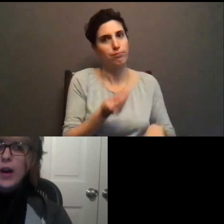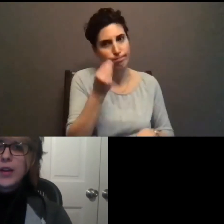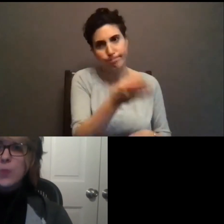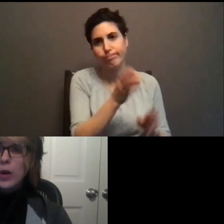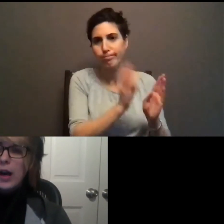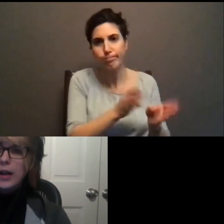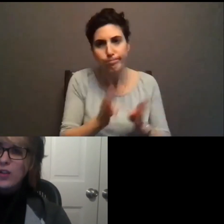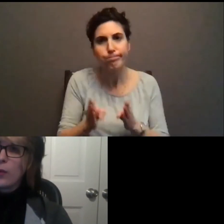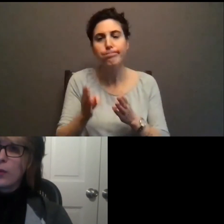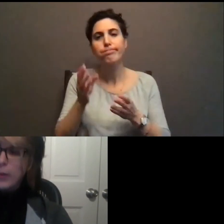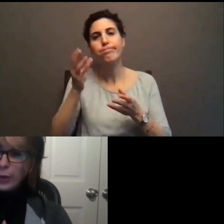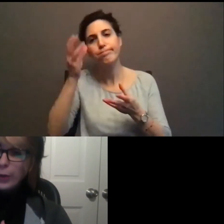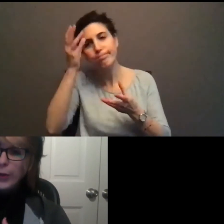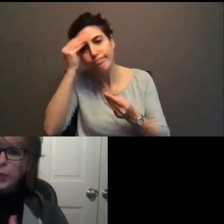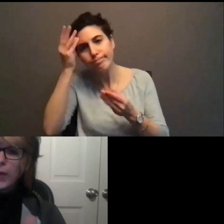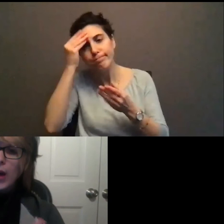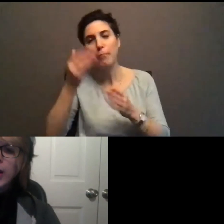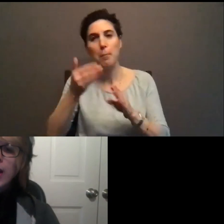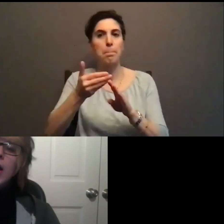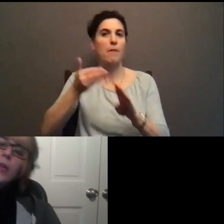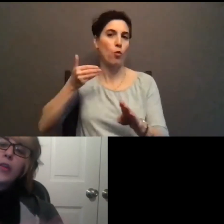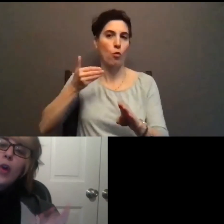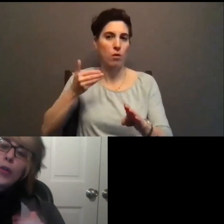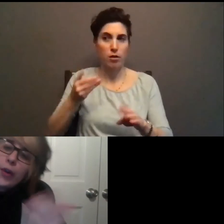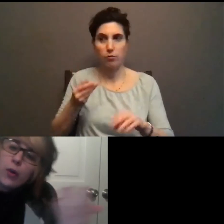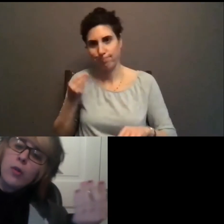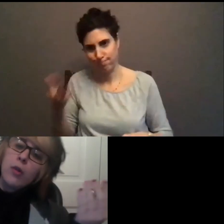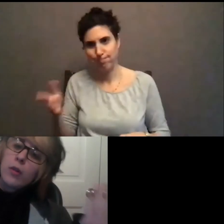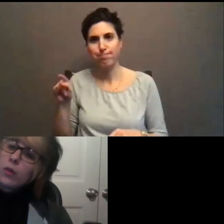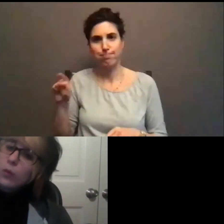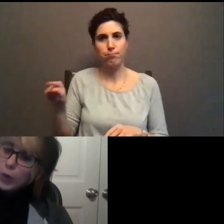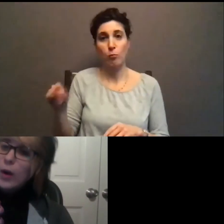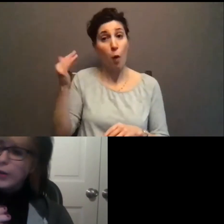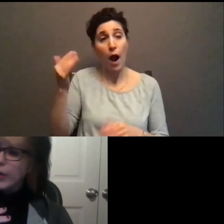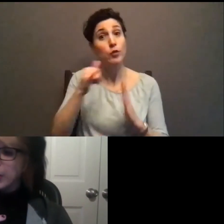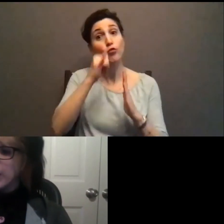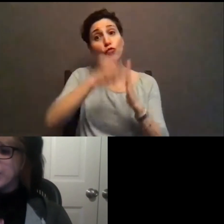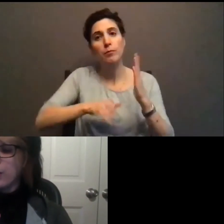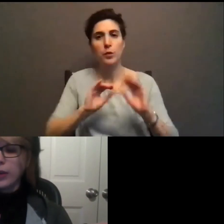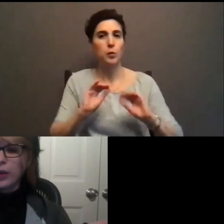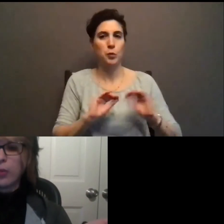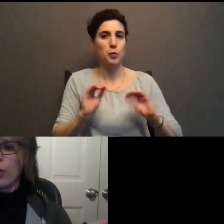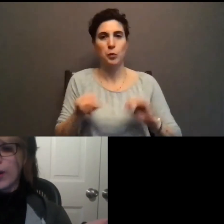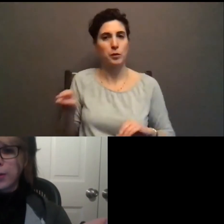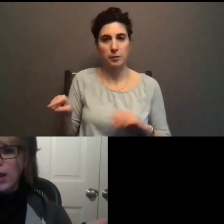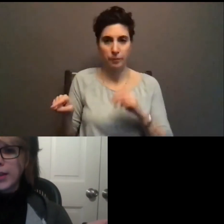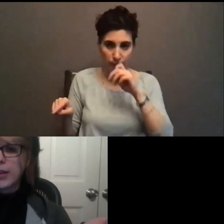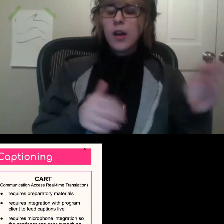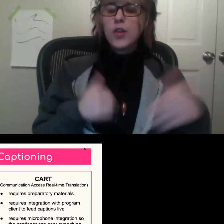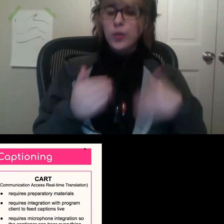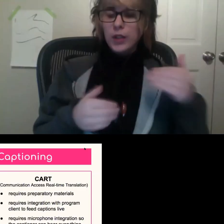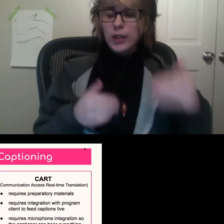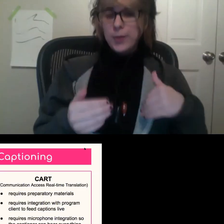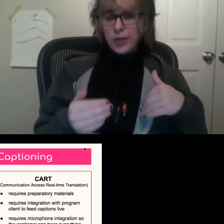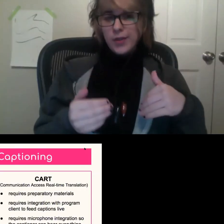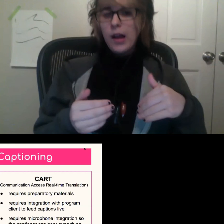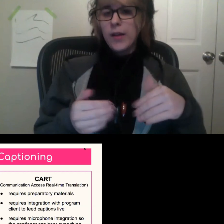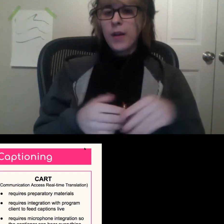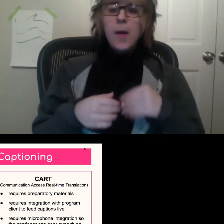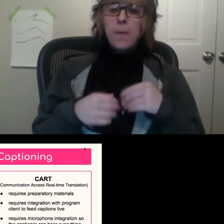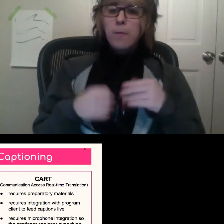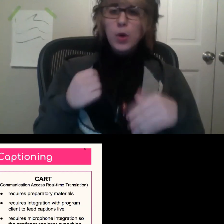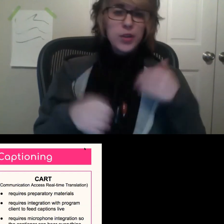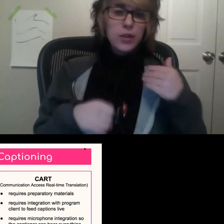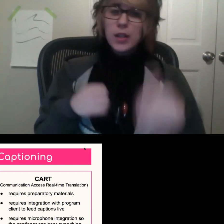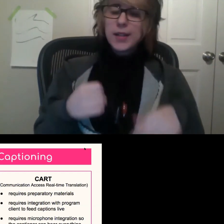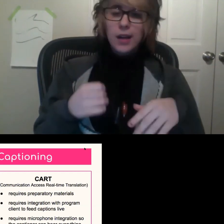next few slides, what kind of materials to provide. This also requires integration with your program client to feed captions live.